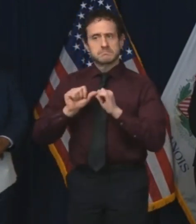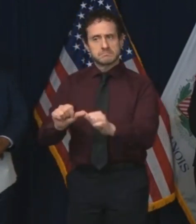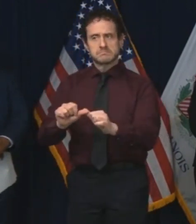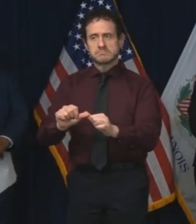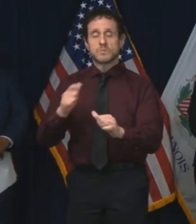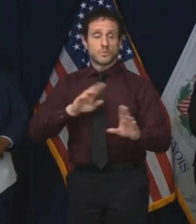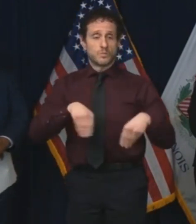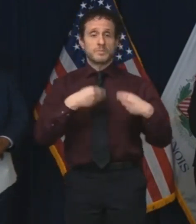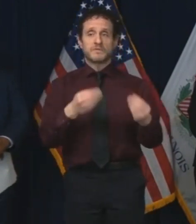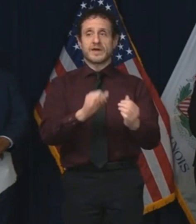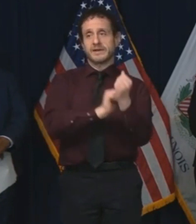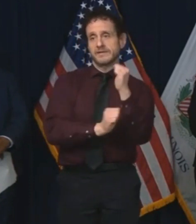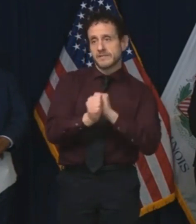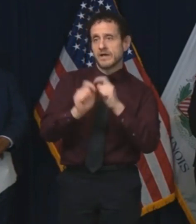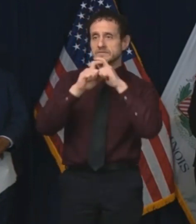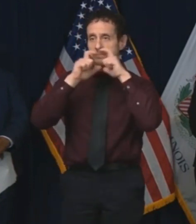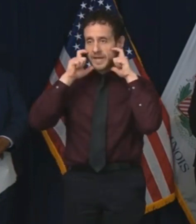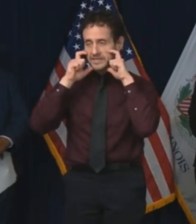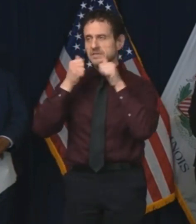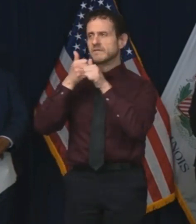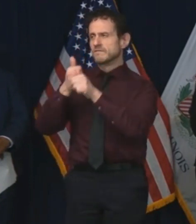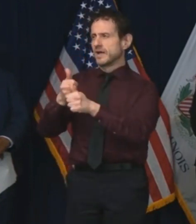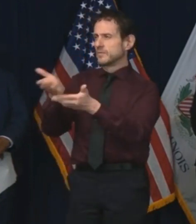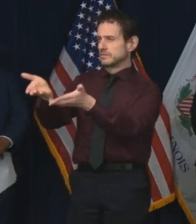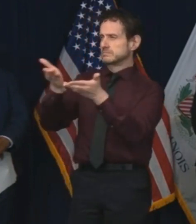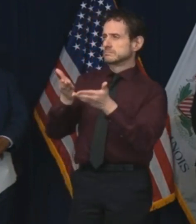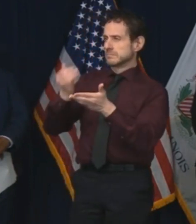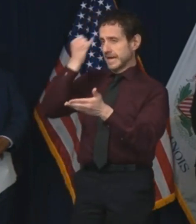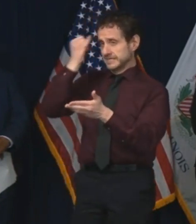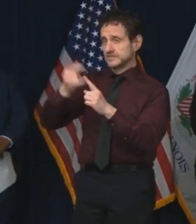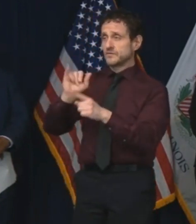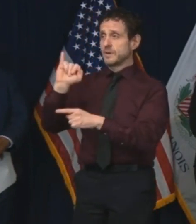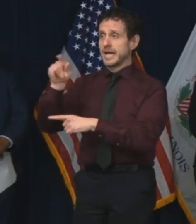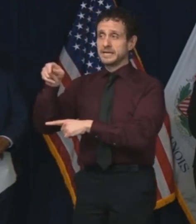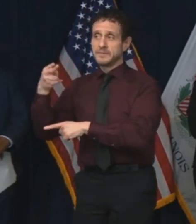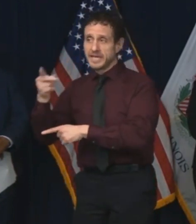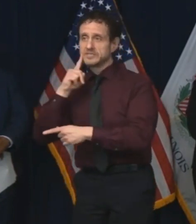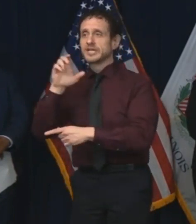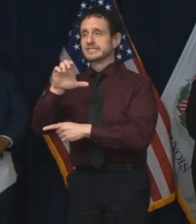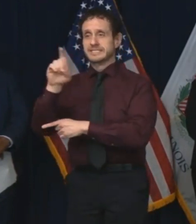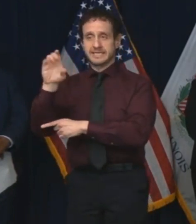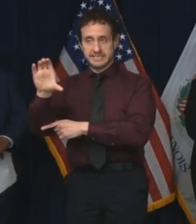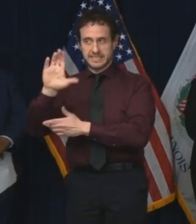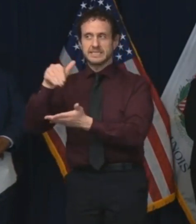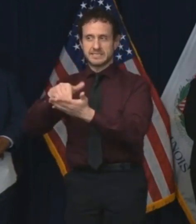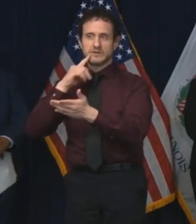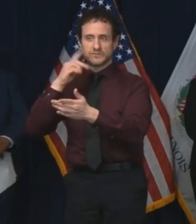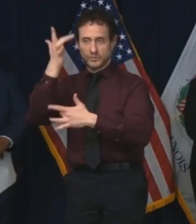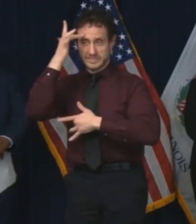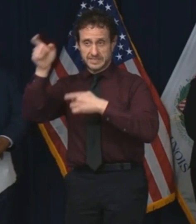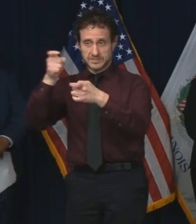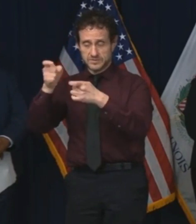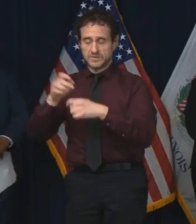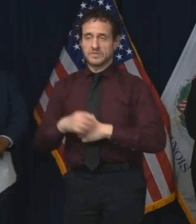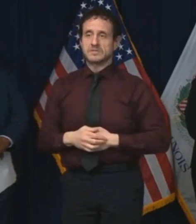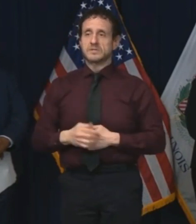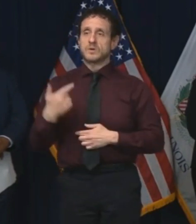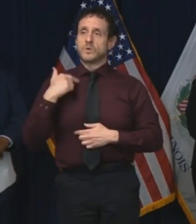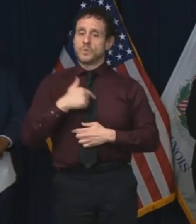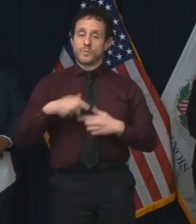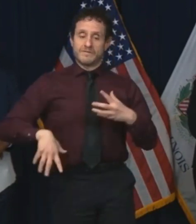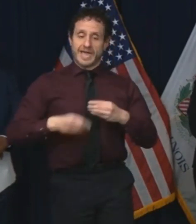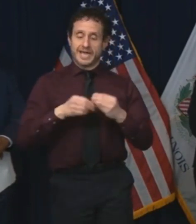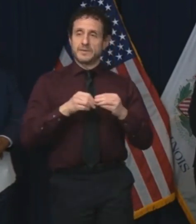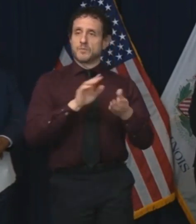provided PPE following the guidance from IDPH and the Centers for Disease Control and Prevention. We've enhanced cleaning